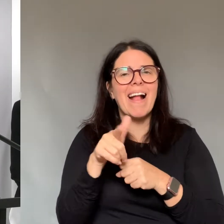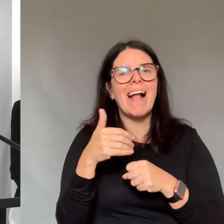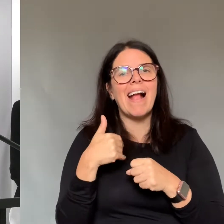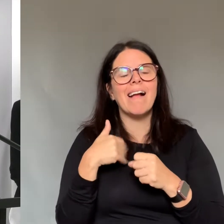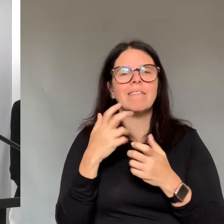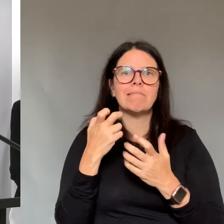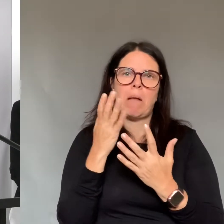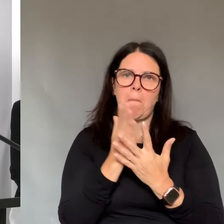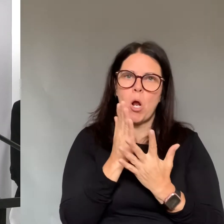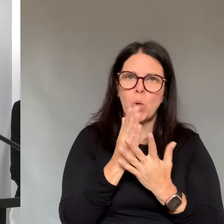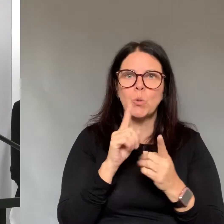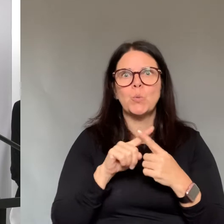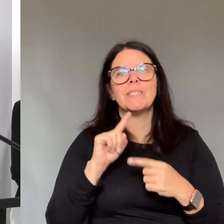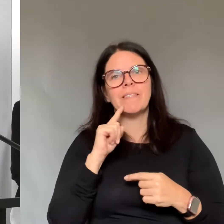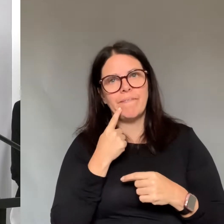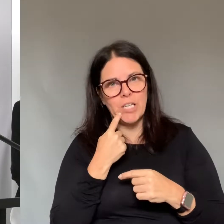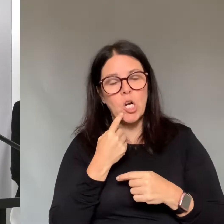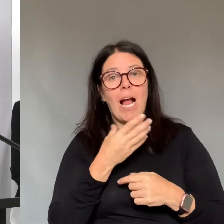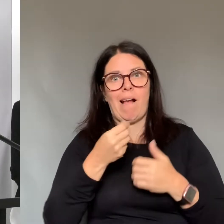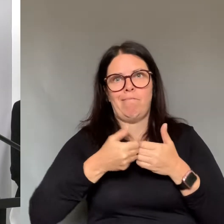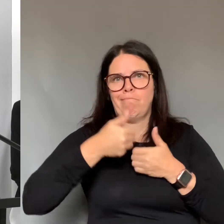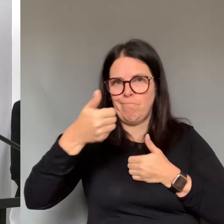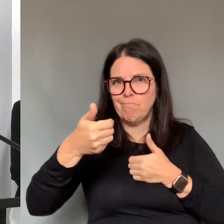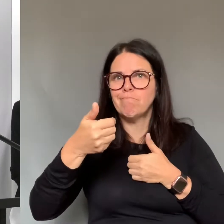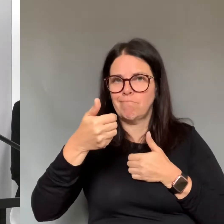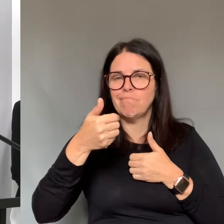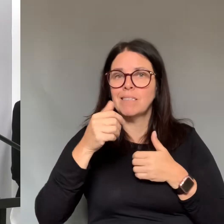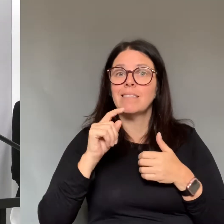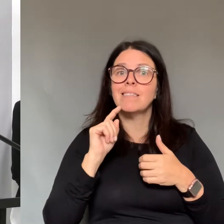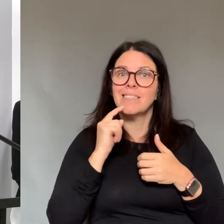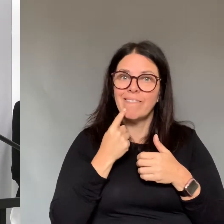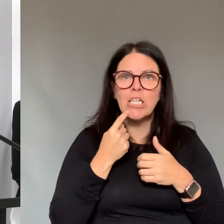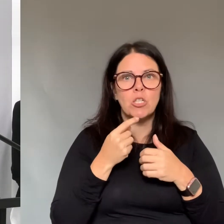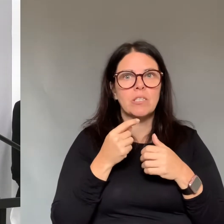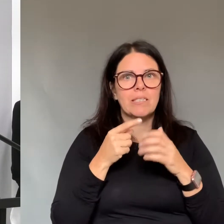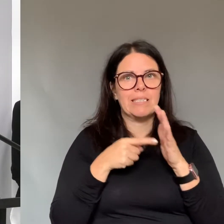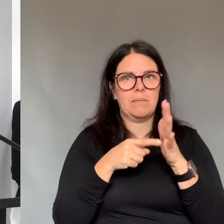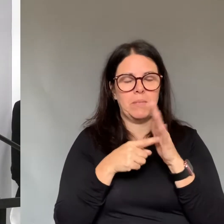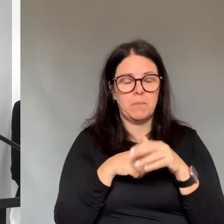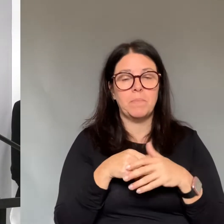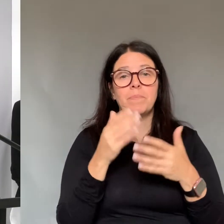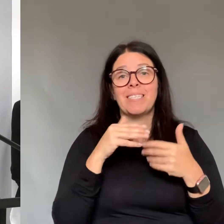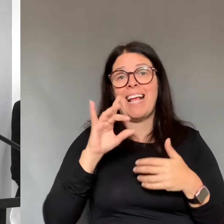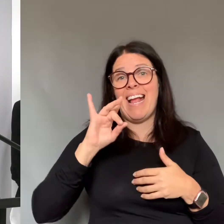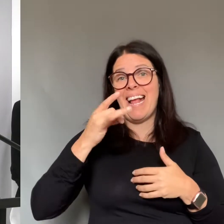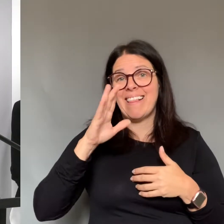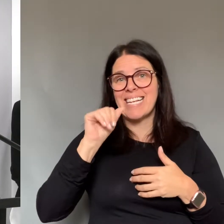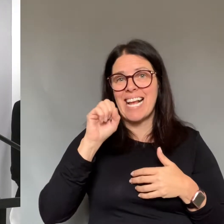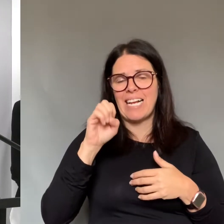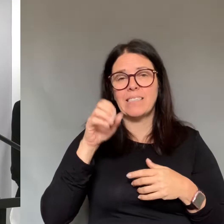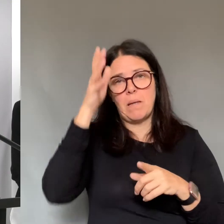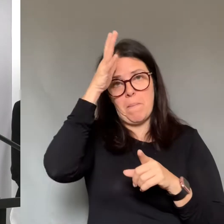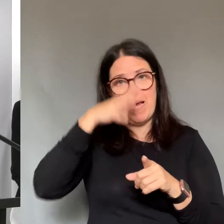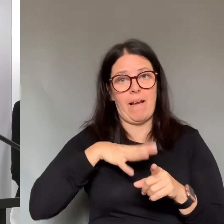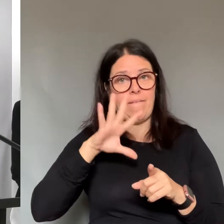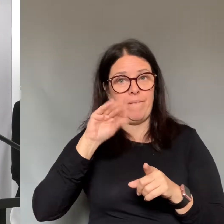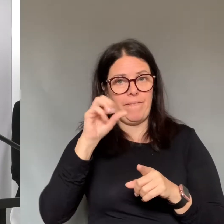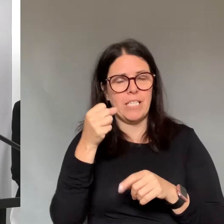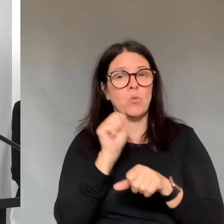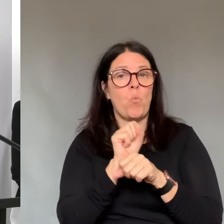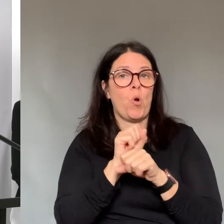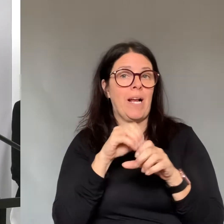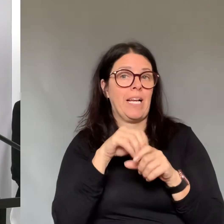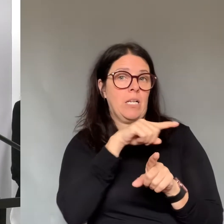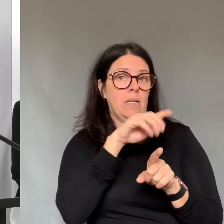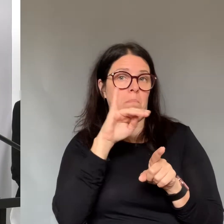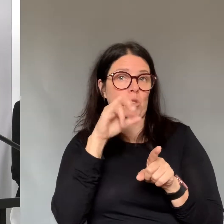recent travel to Michigan and is also a close contact of Case 6 who also traveled to Michigan. The individual developed symptoms on March